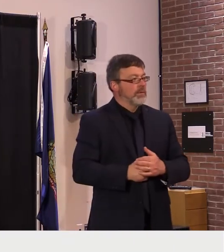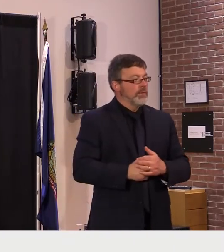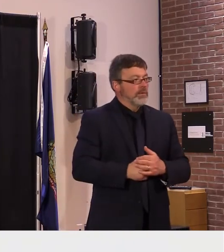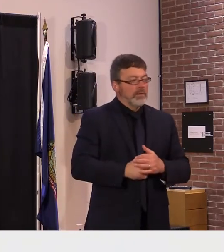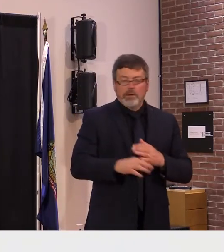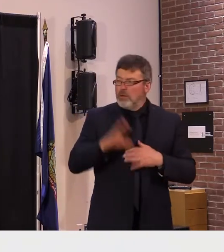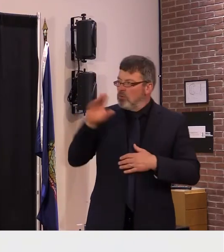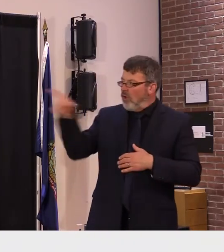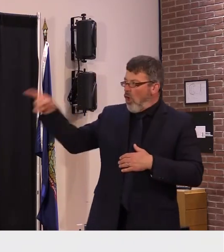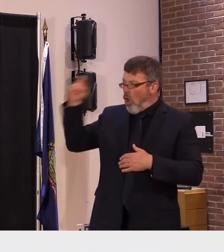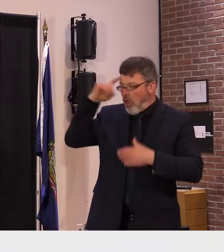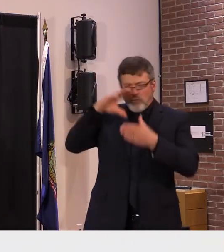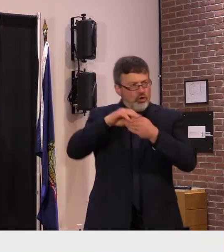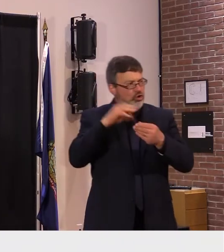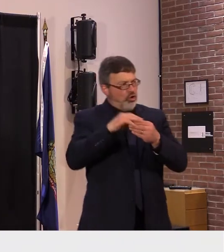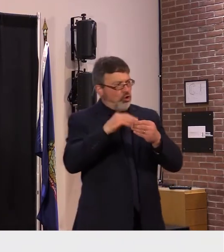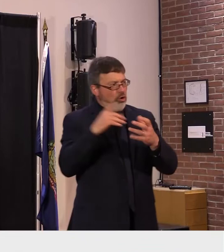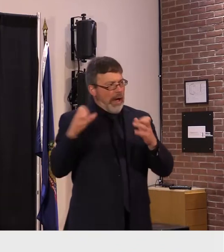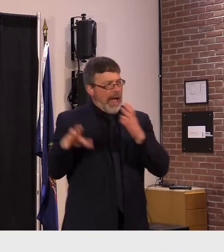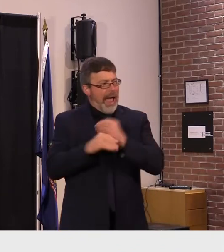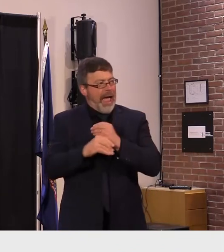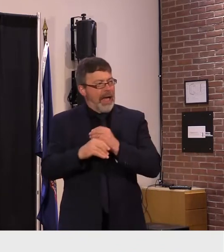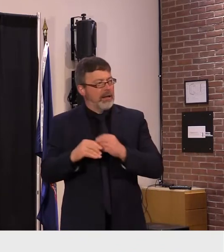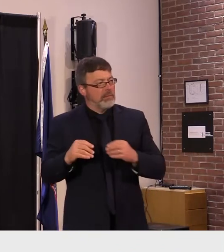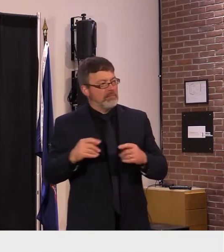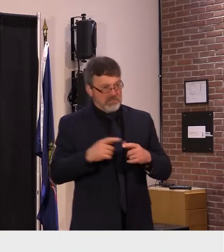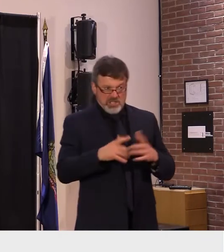the bill uh and i'll turn it over